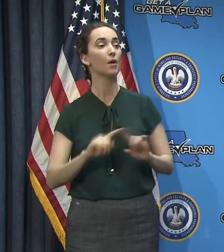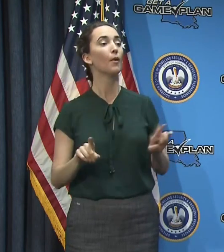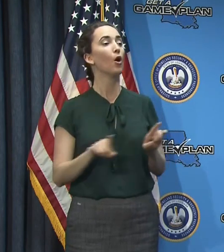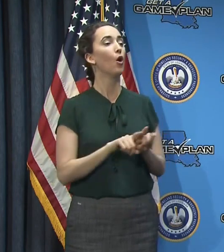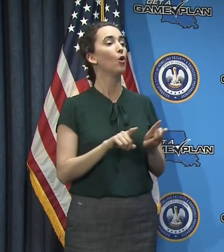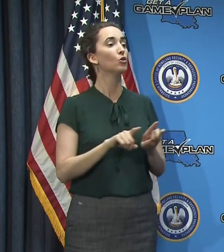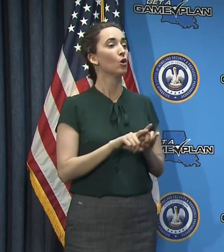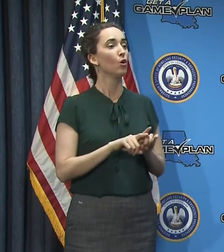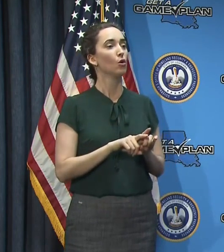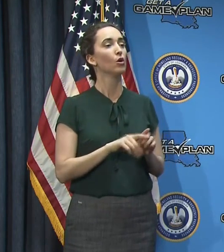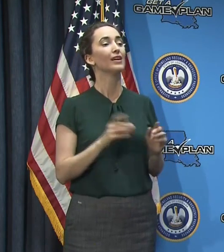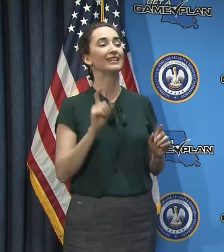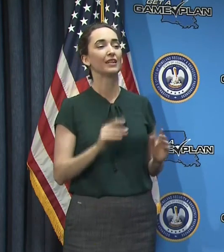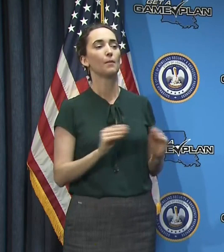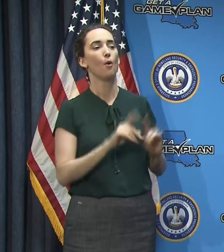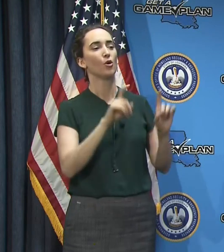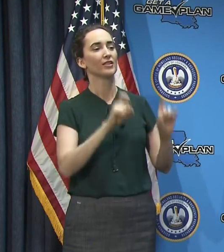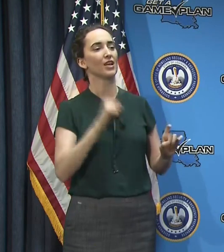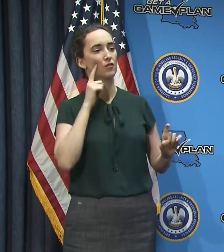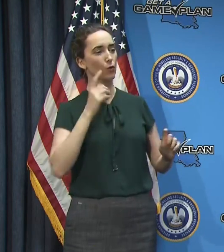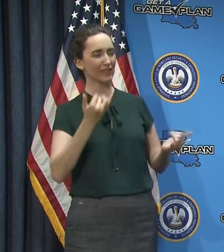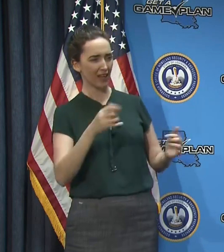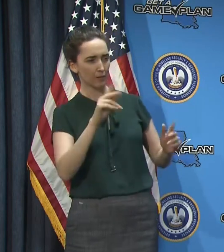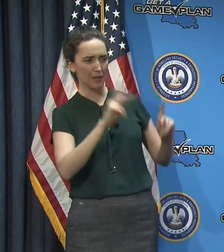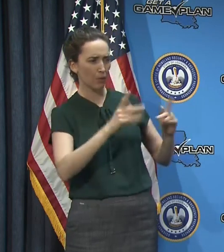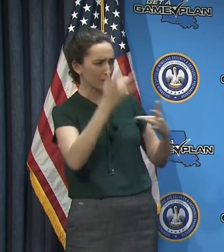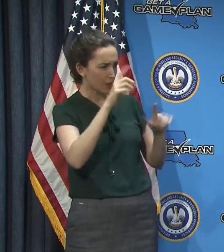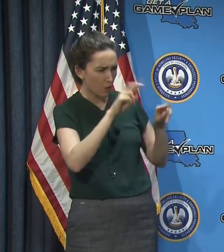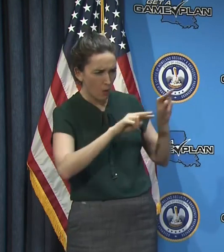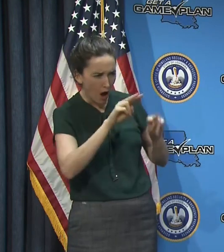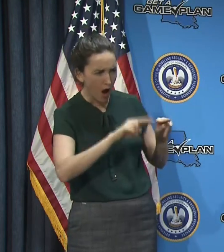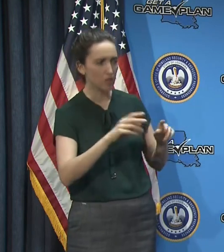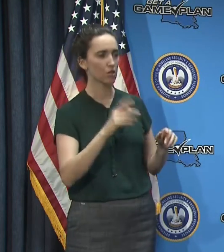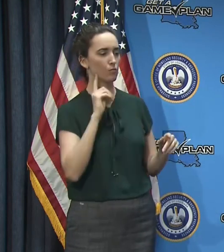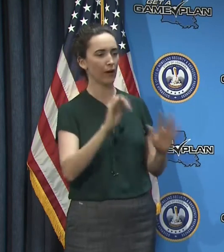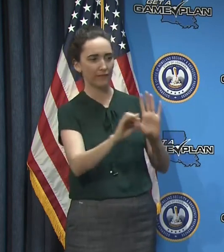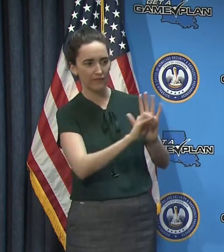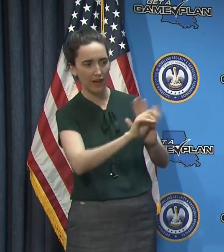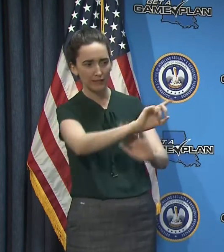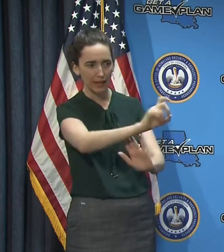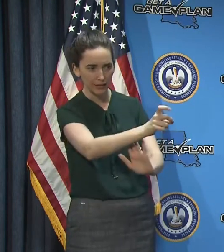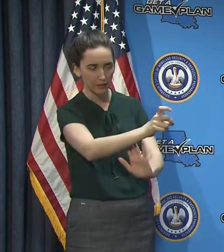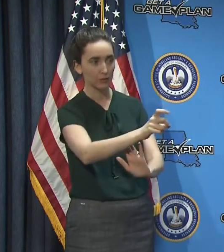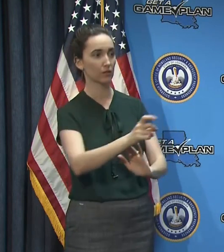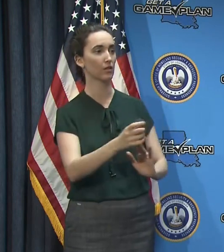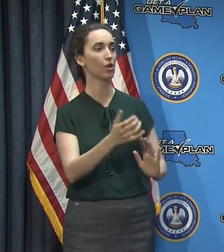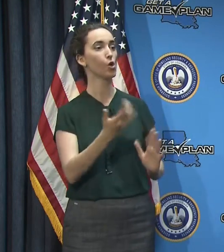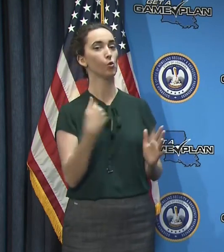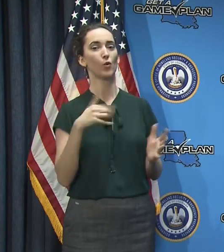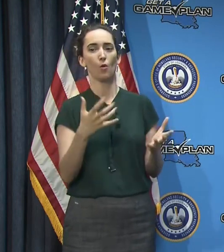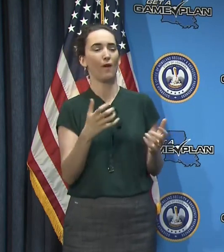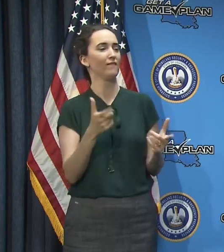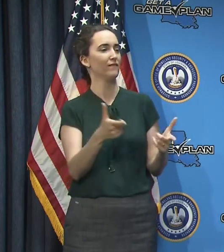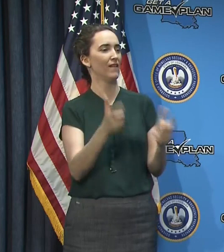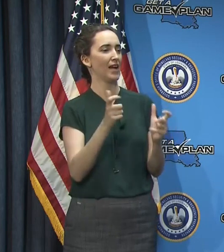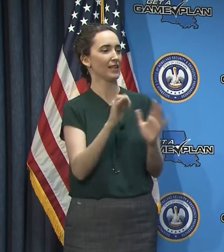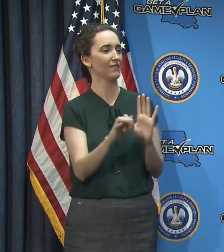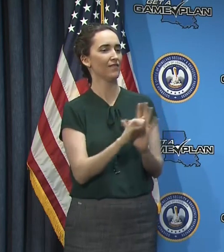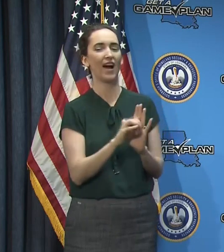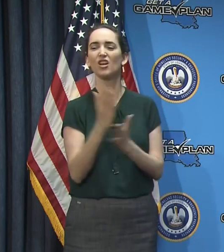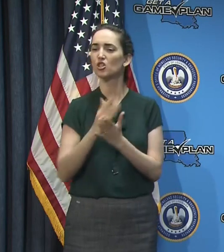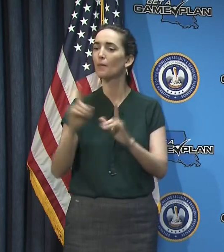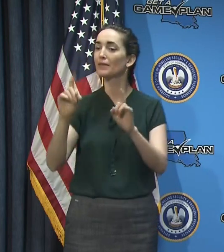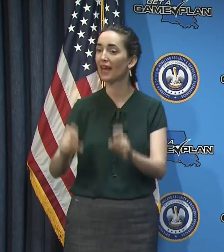surveillance and diagnostic. That's kind of testing we're doing now, hopefully more of the, the quick turnaround time, the 15 minute, uh, type